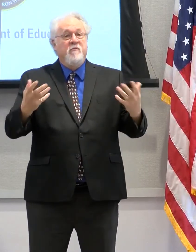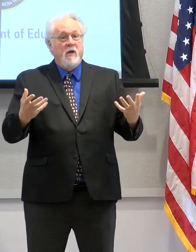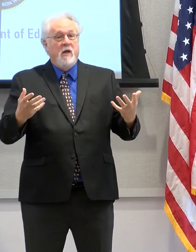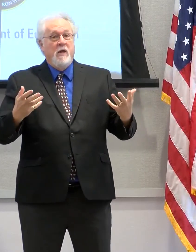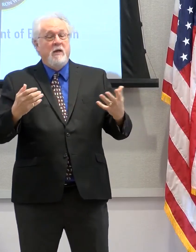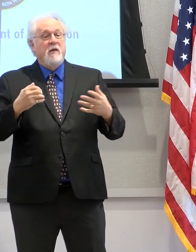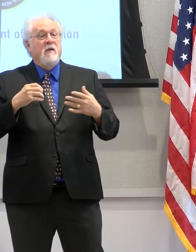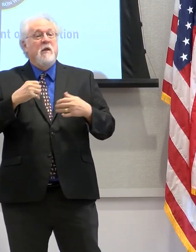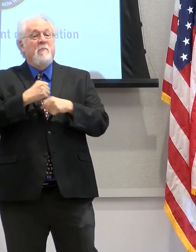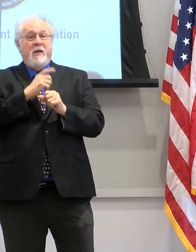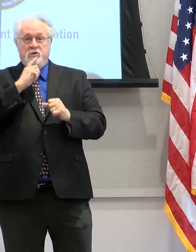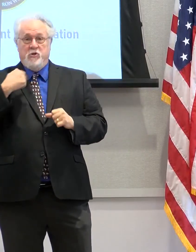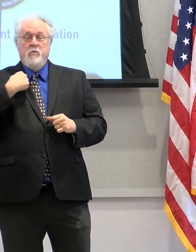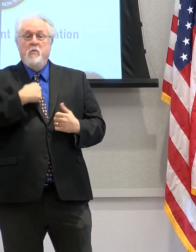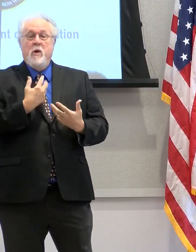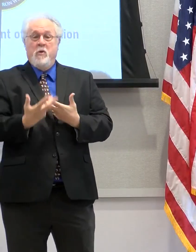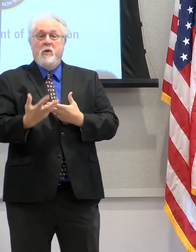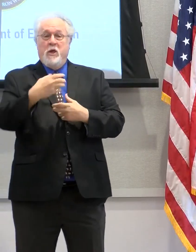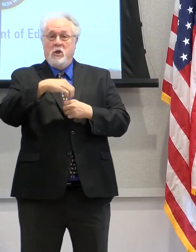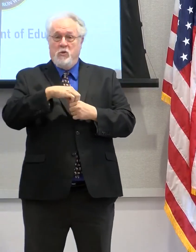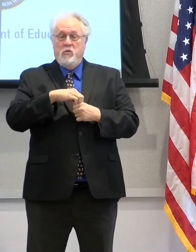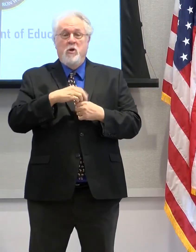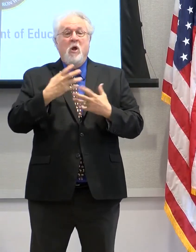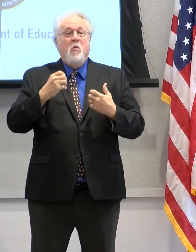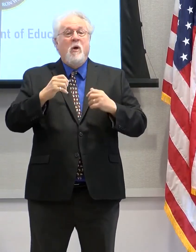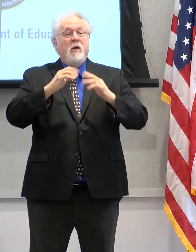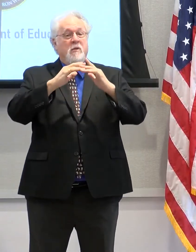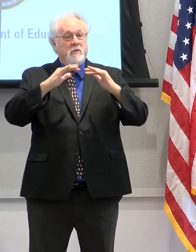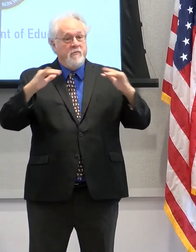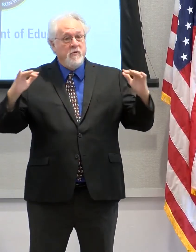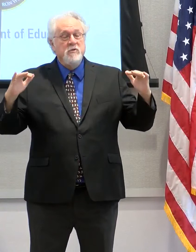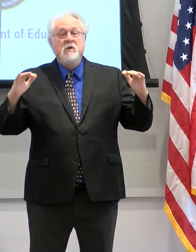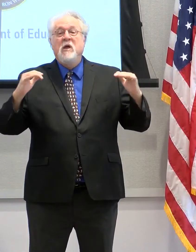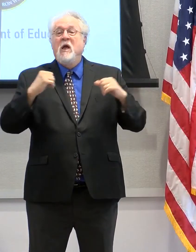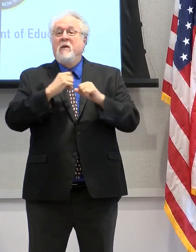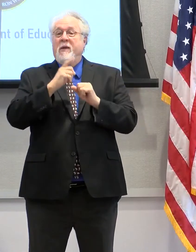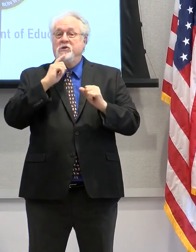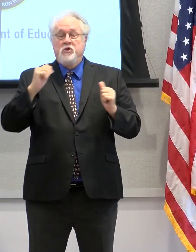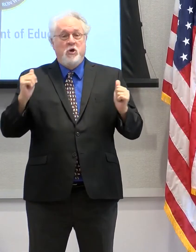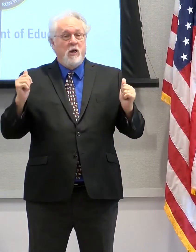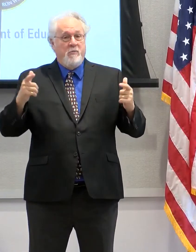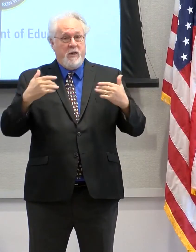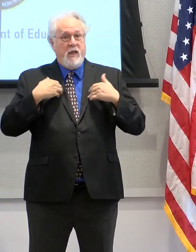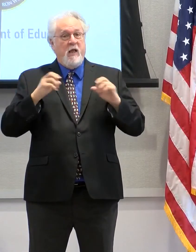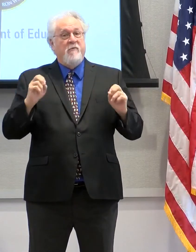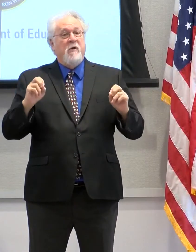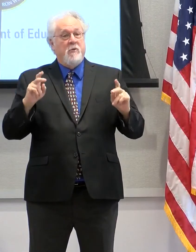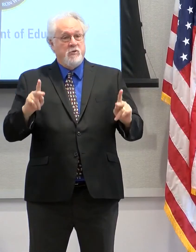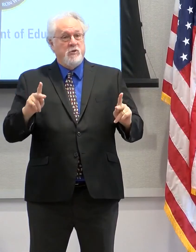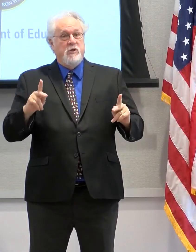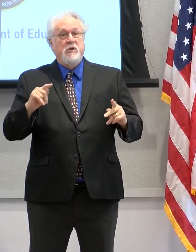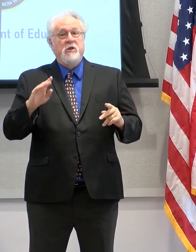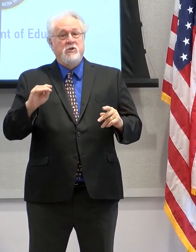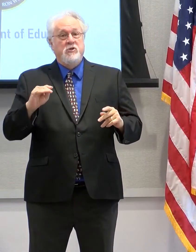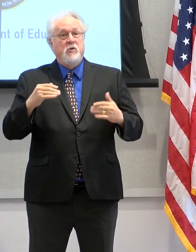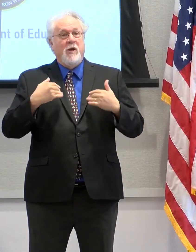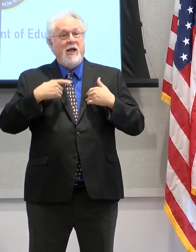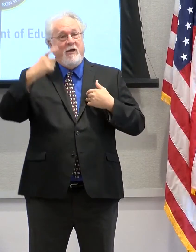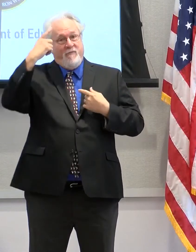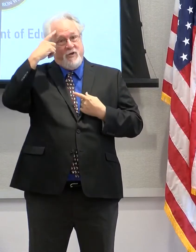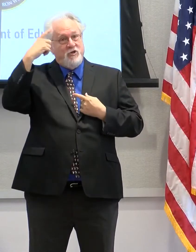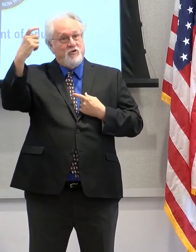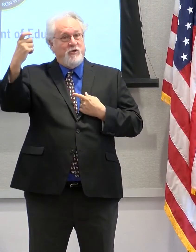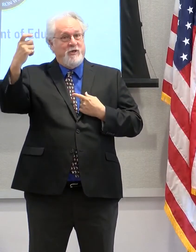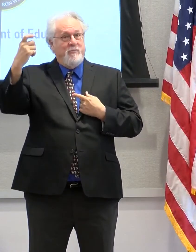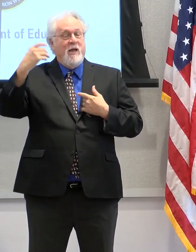mission of making sure we want to be inclusive. We want to be diverse. We want to make sure that everybody has the opportunity to have a dream. you